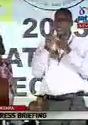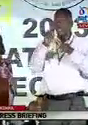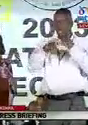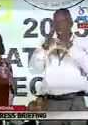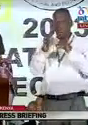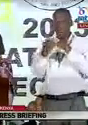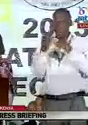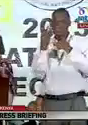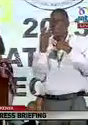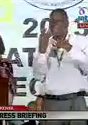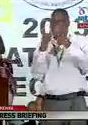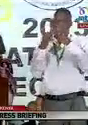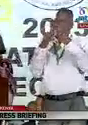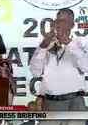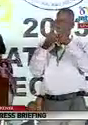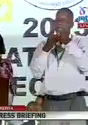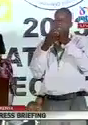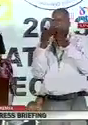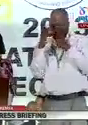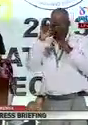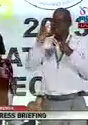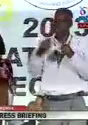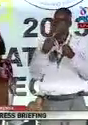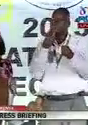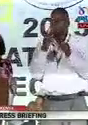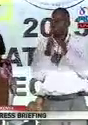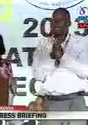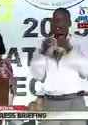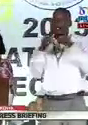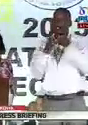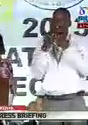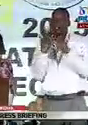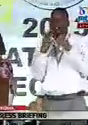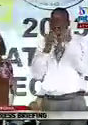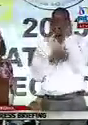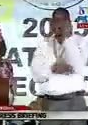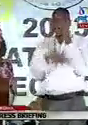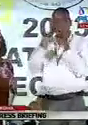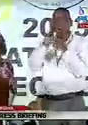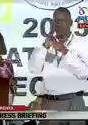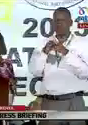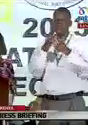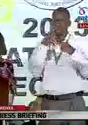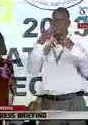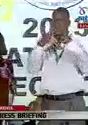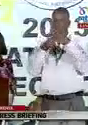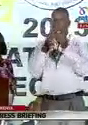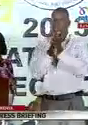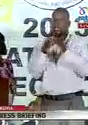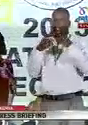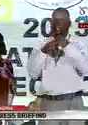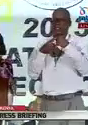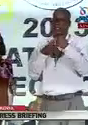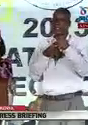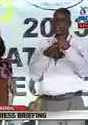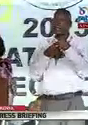83,275, the total rejected votes, 766,